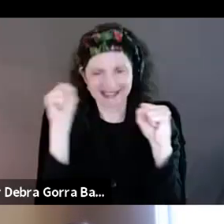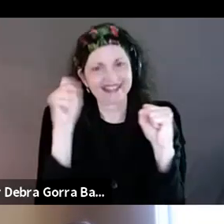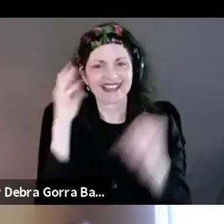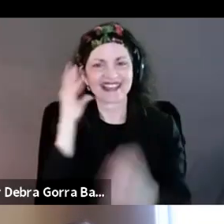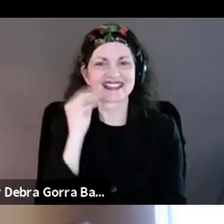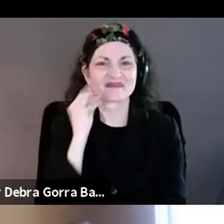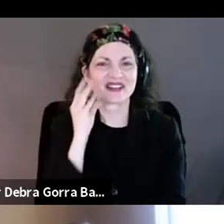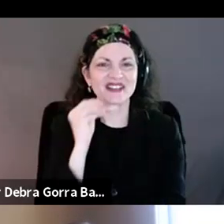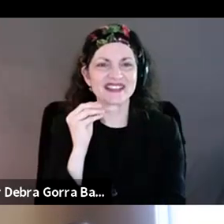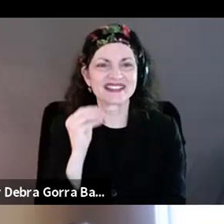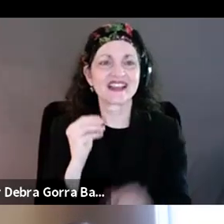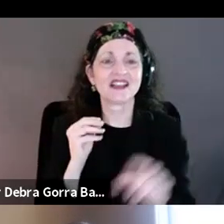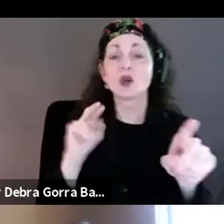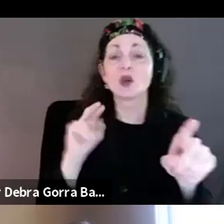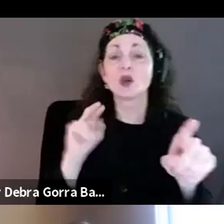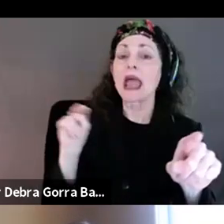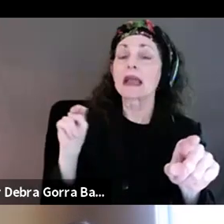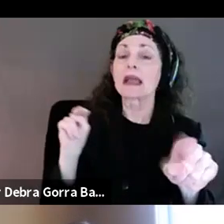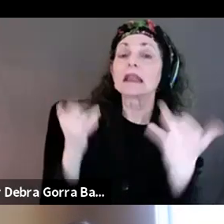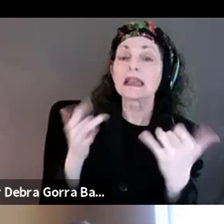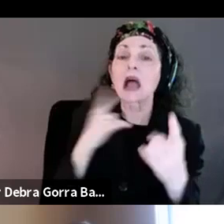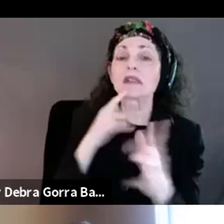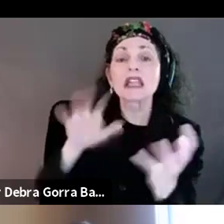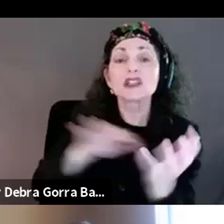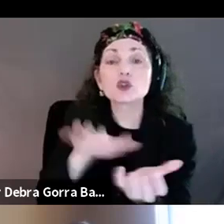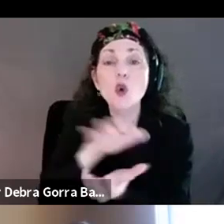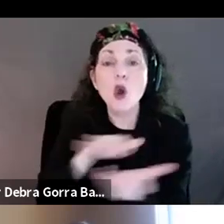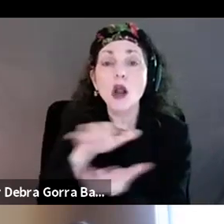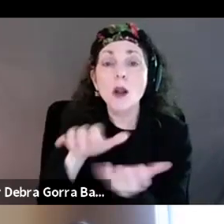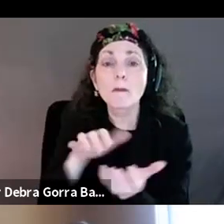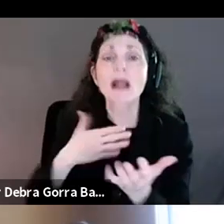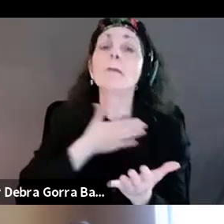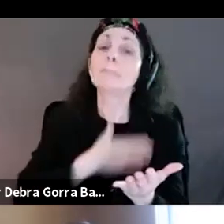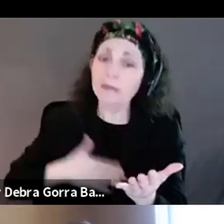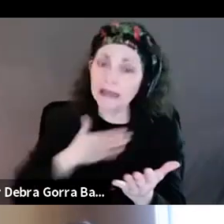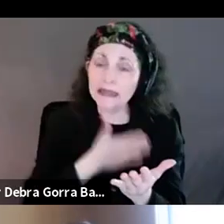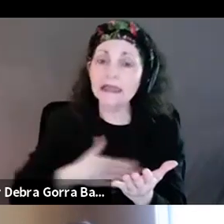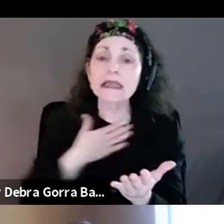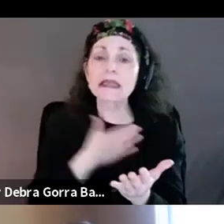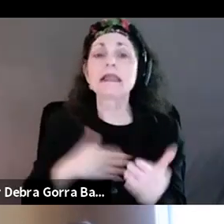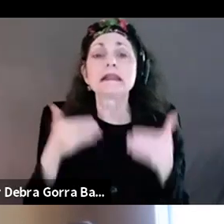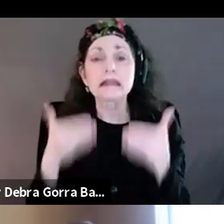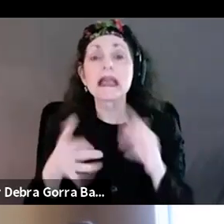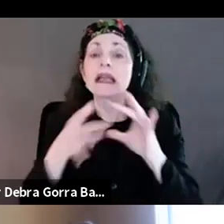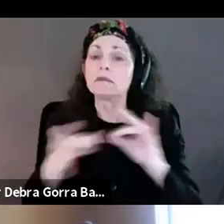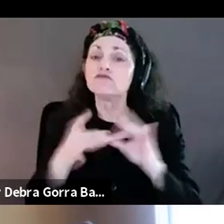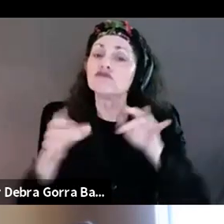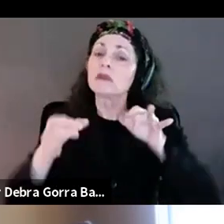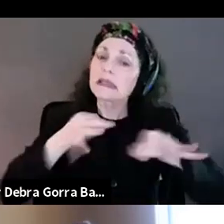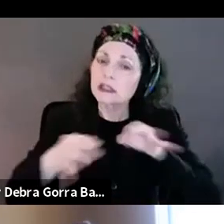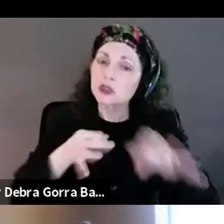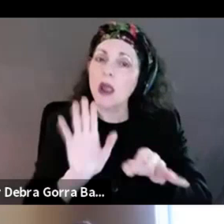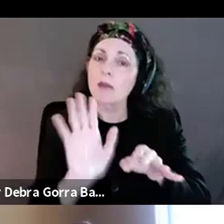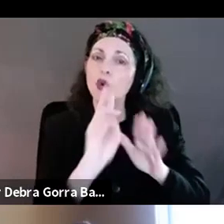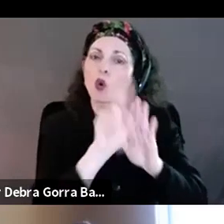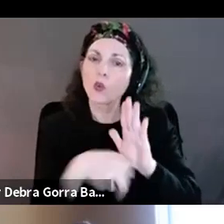Well, Storm, please describe your role as an advisor to the